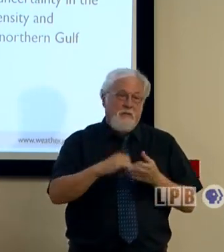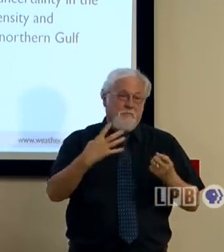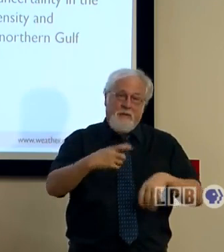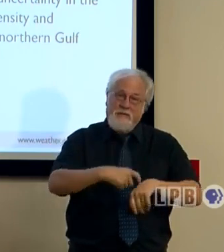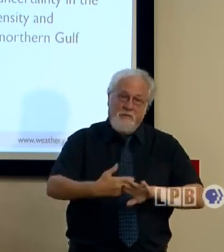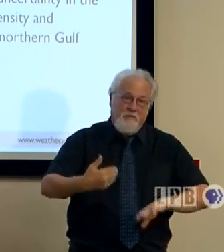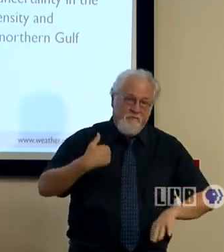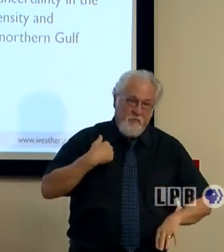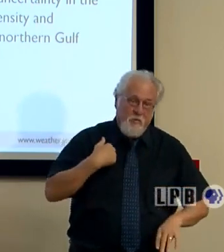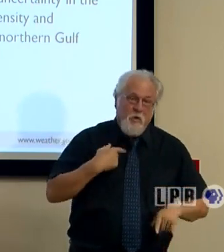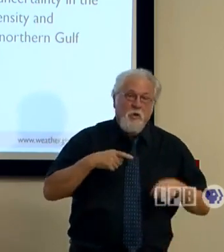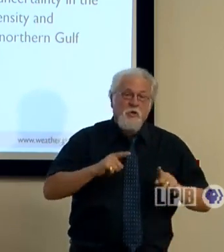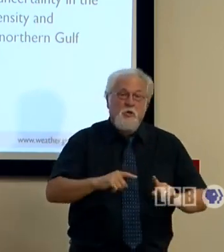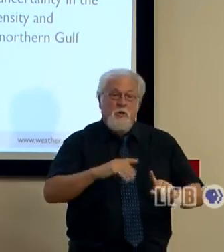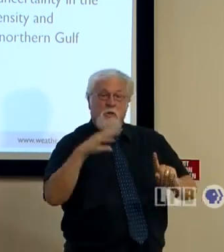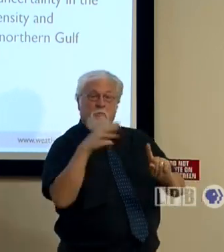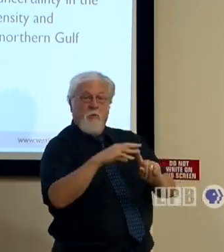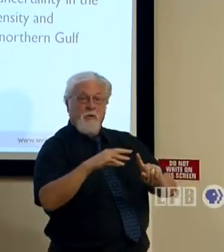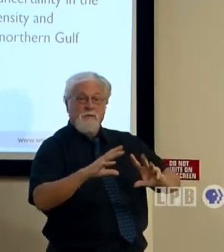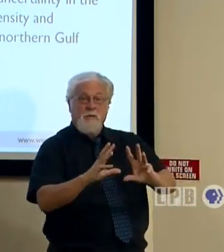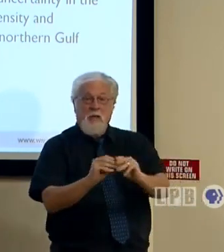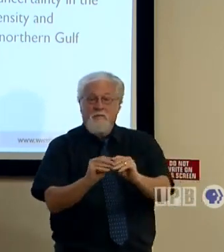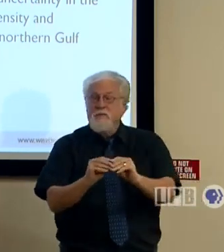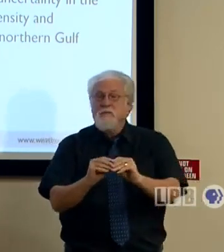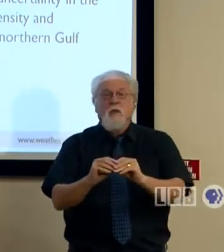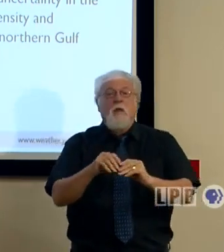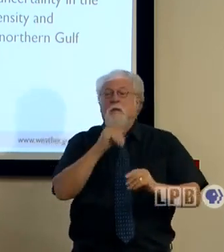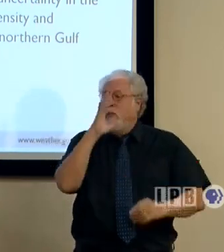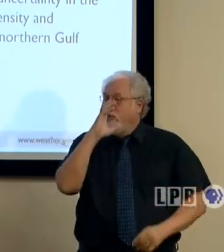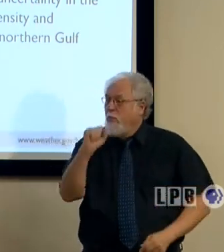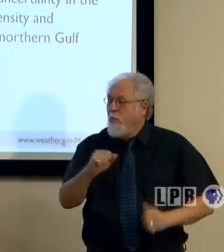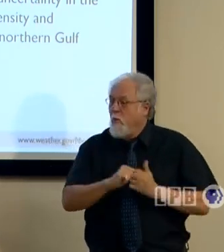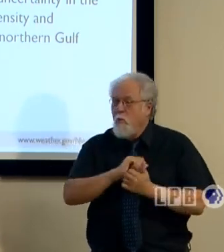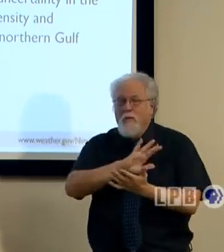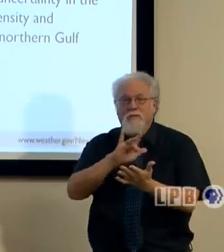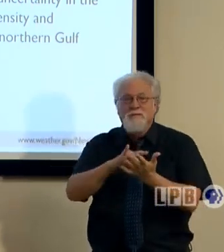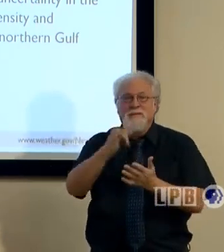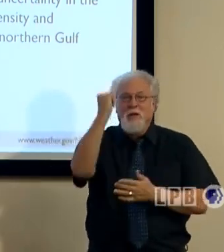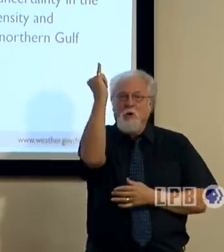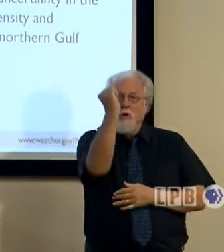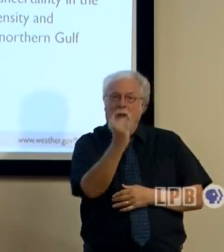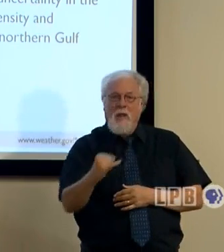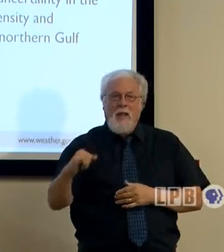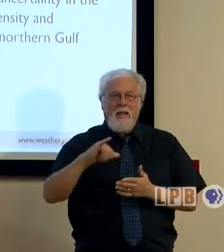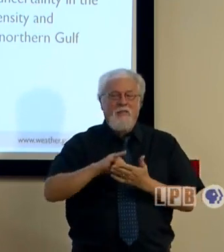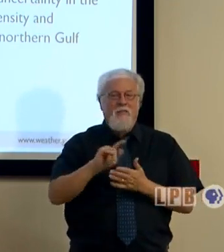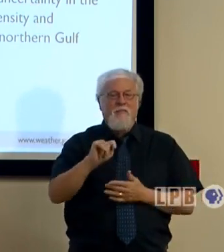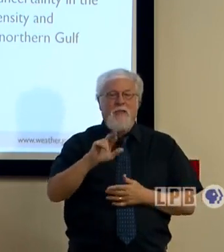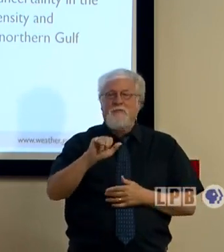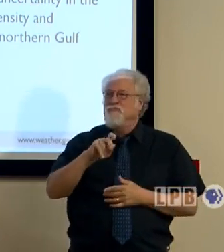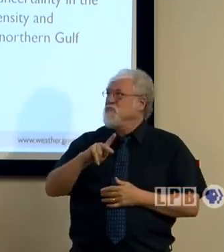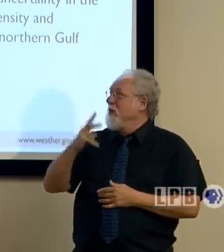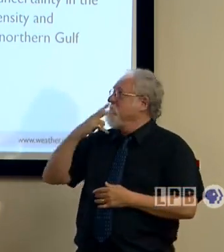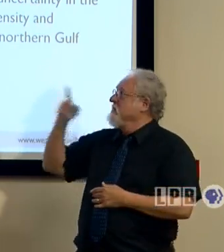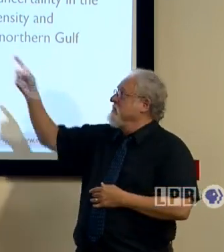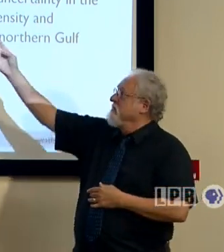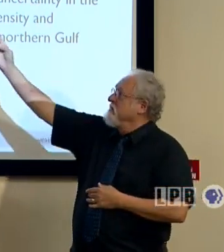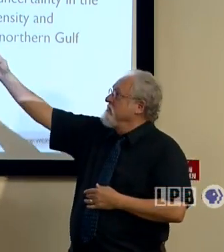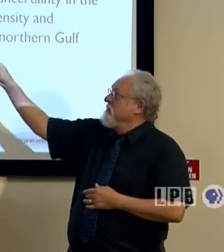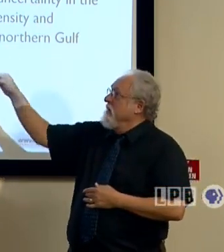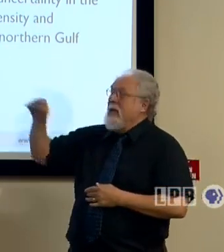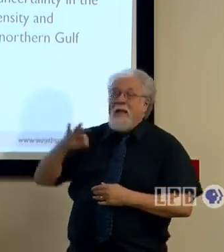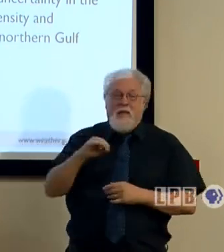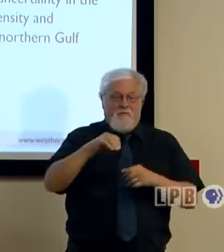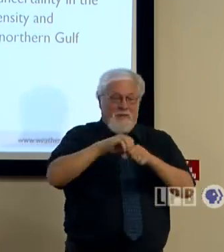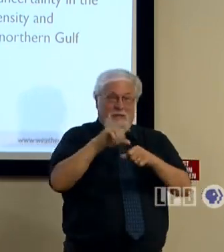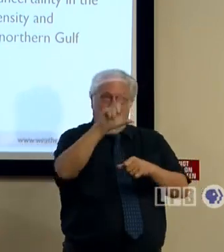in these press conferences is do not get enamored with the center line of the track as you see it here. If you are